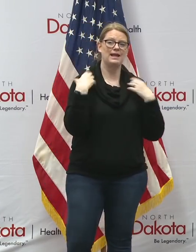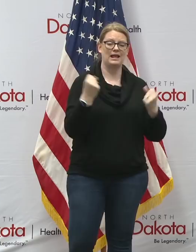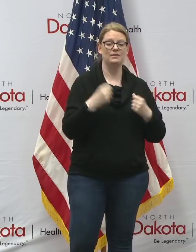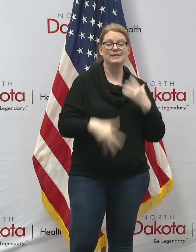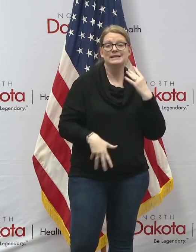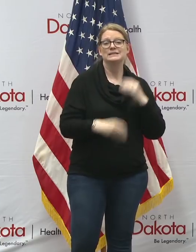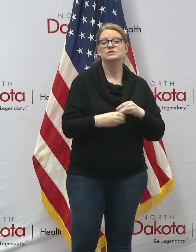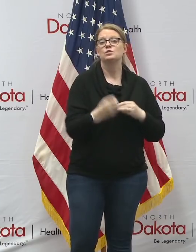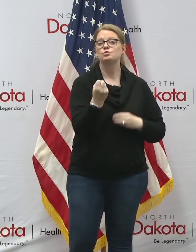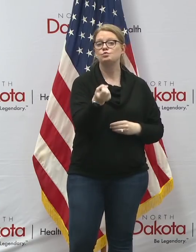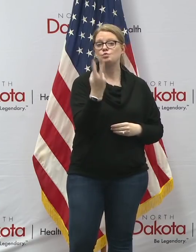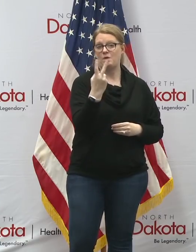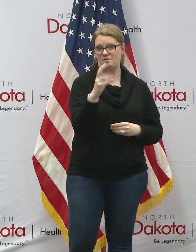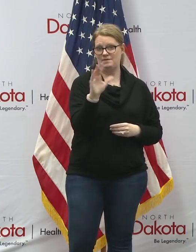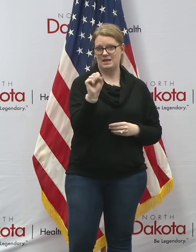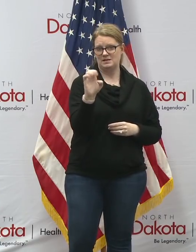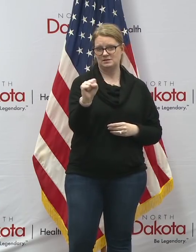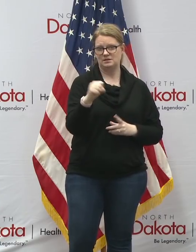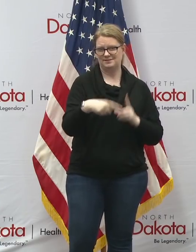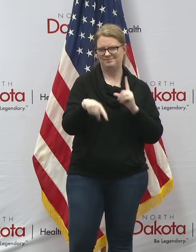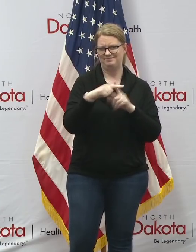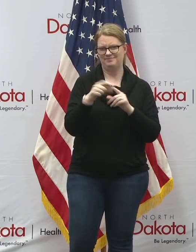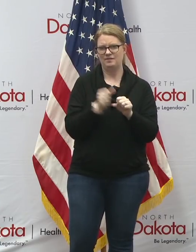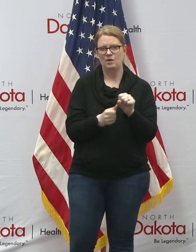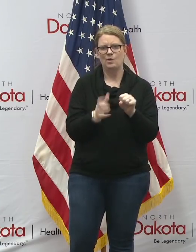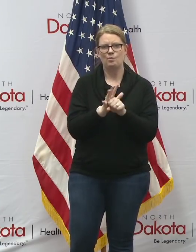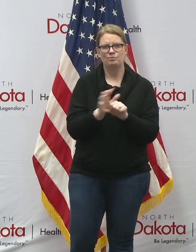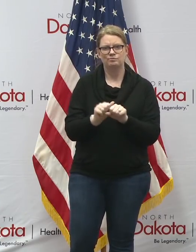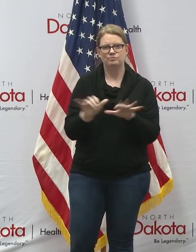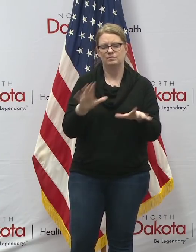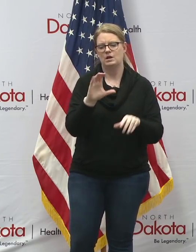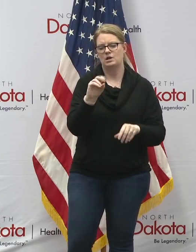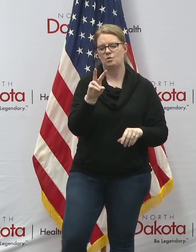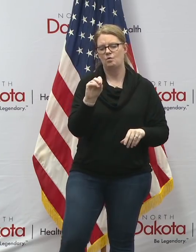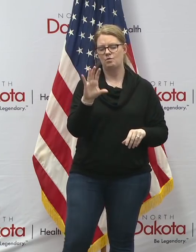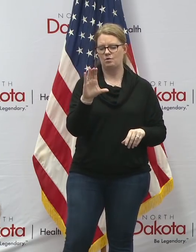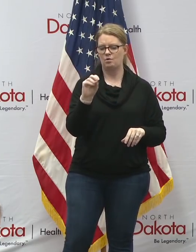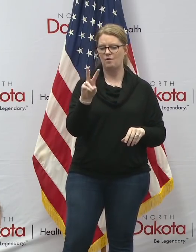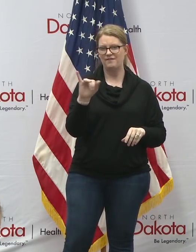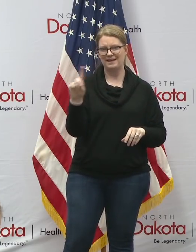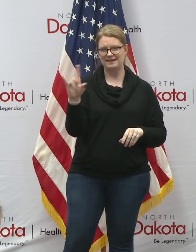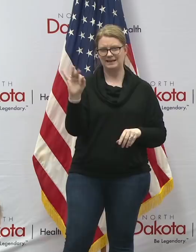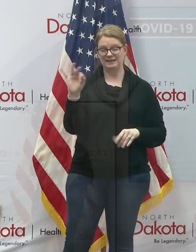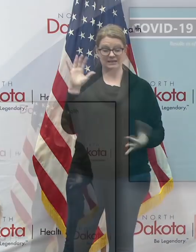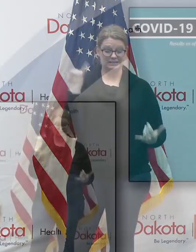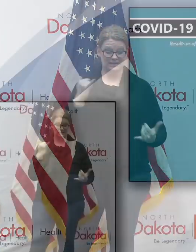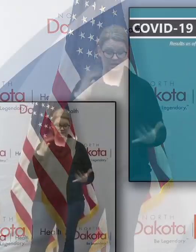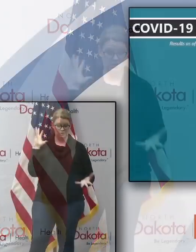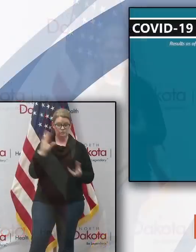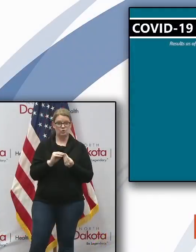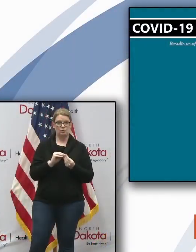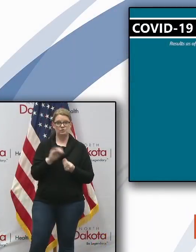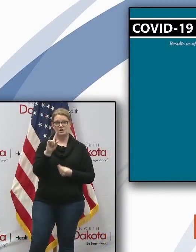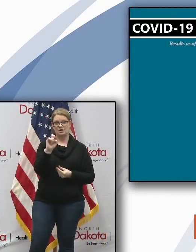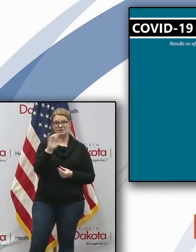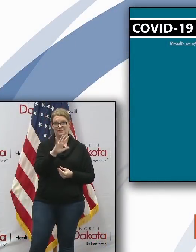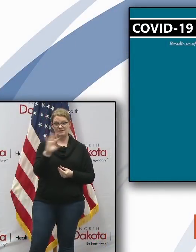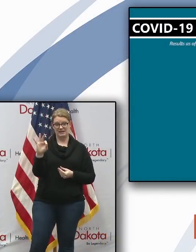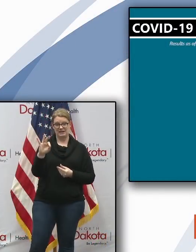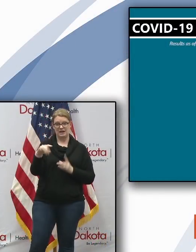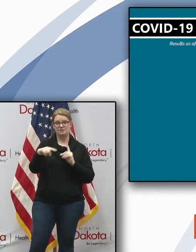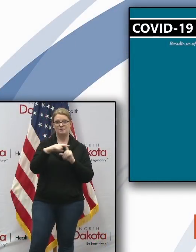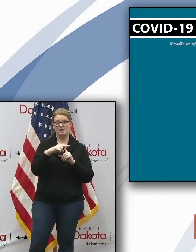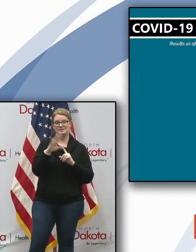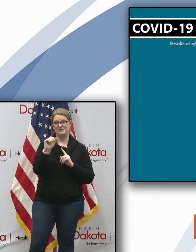additional cases of the novel coronavirus disease or COVID-19 our total for the state now stands at 159